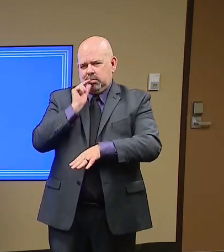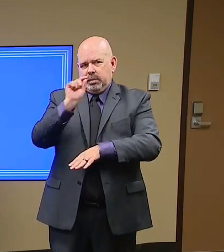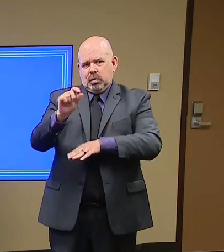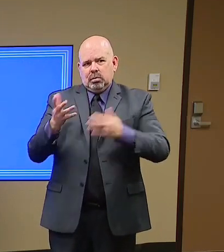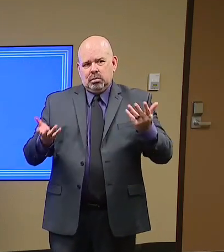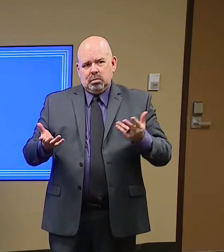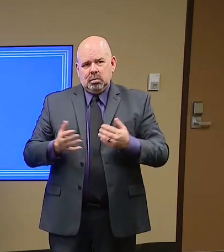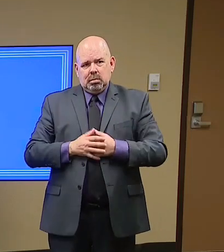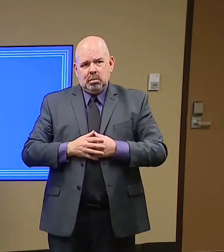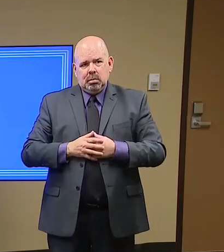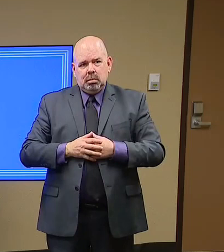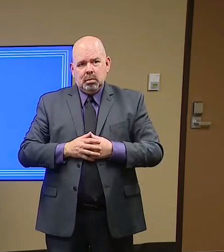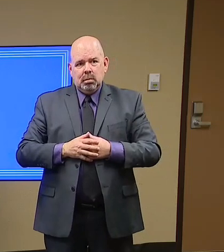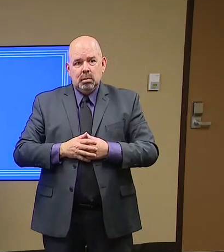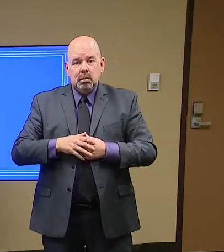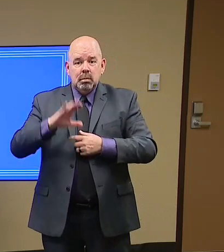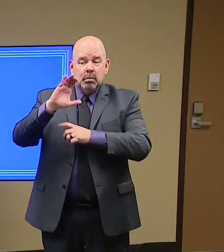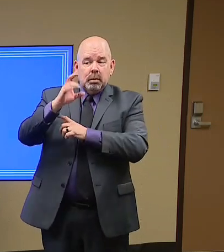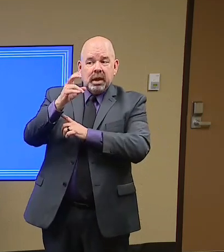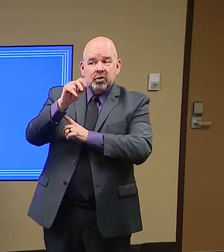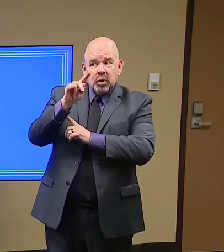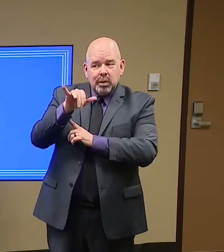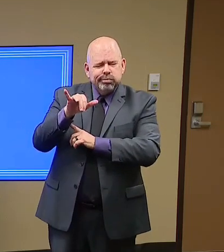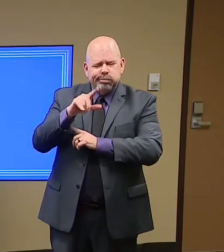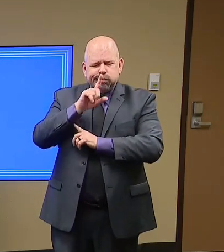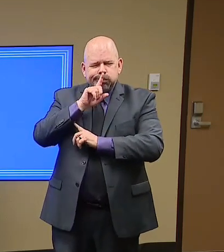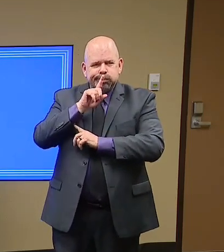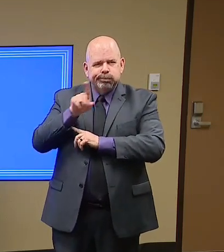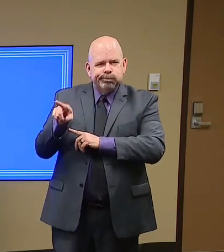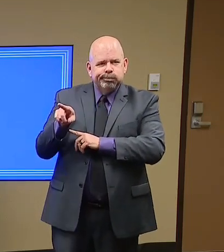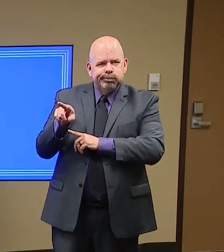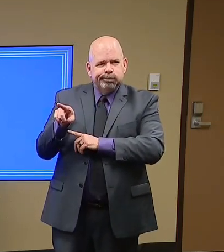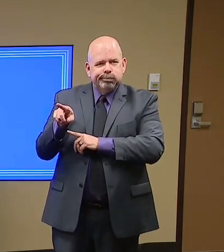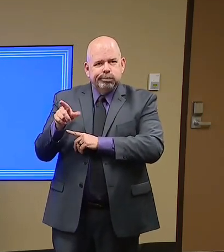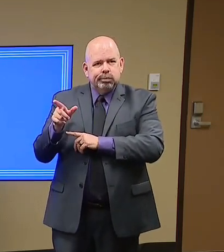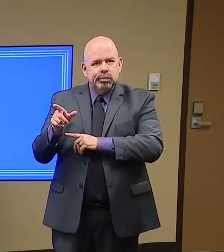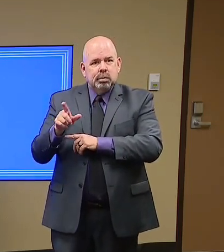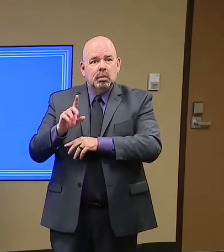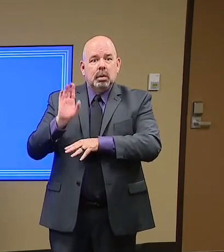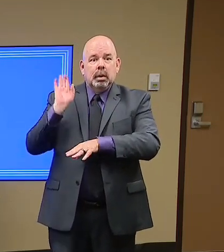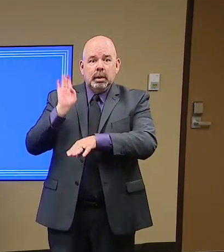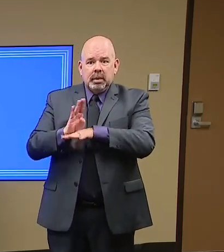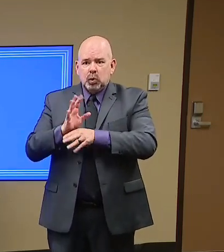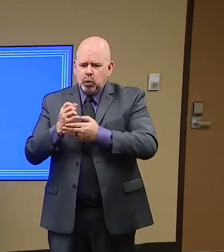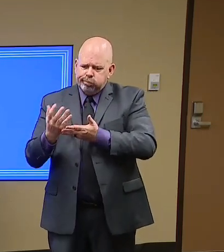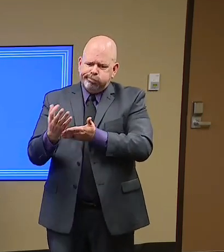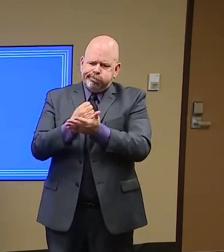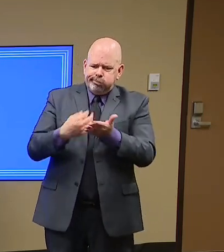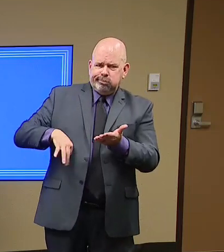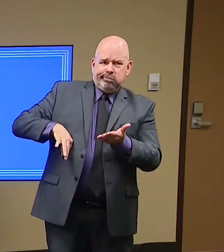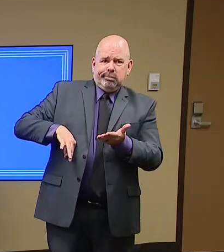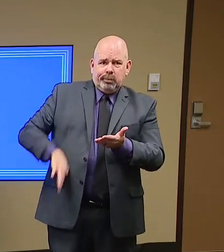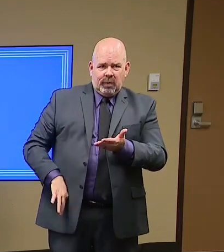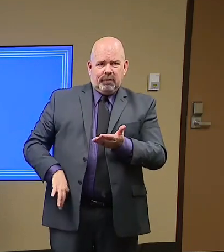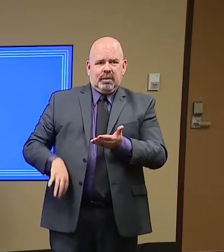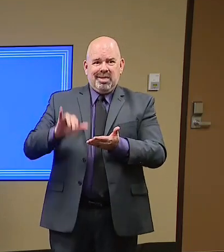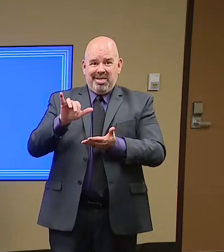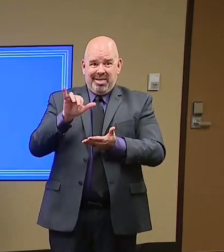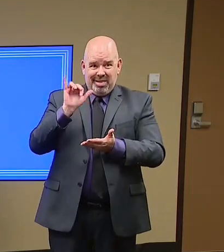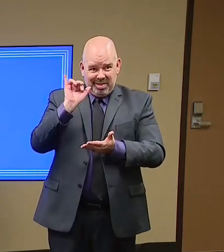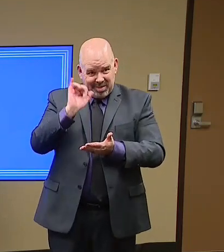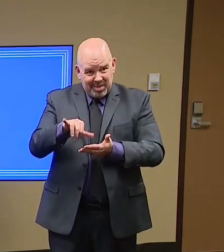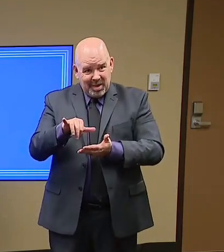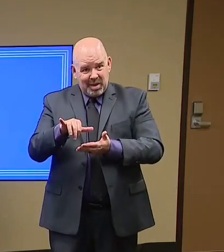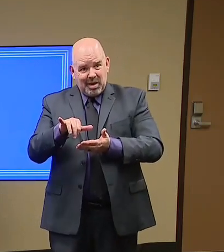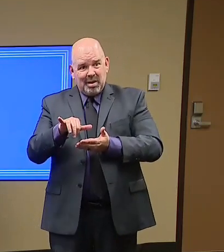This applies to you. And then who will be looking into this? It won't be the police. We're not sending out the